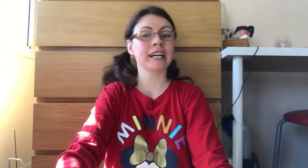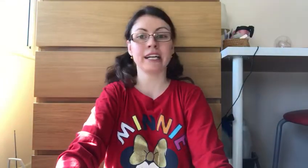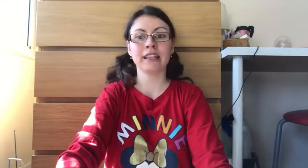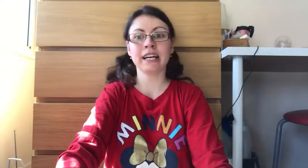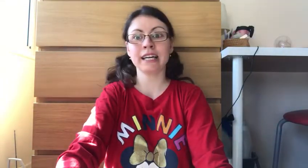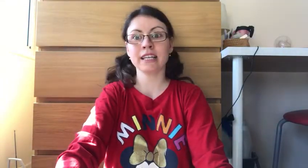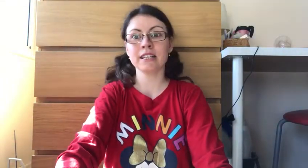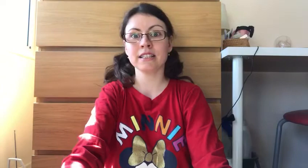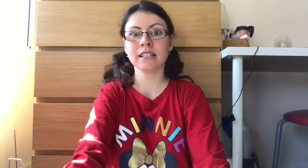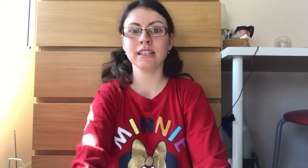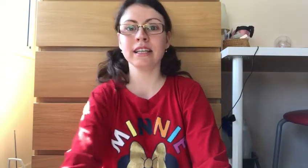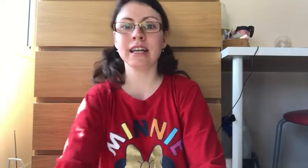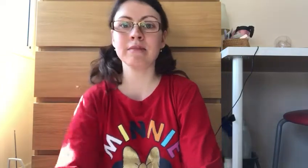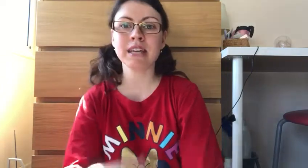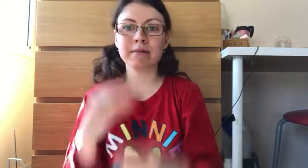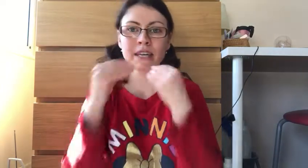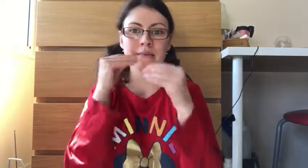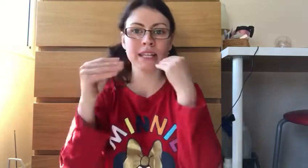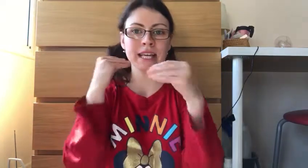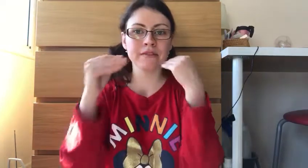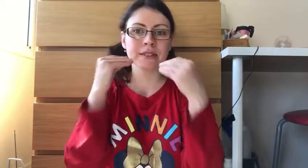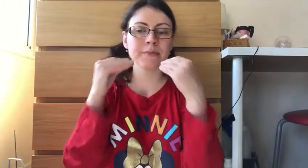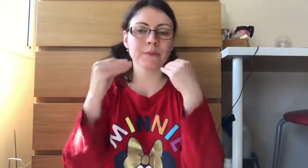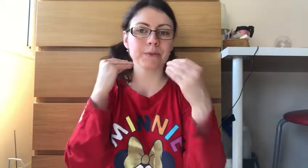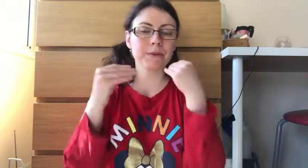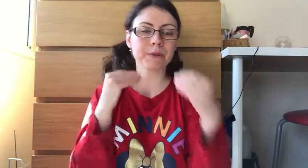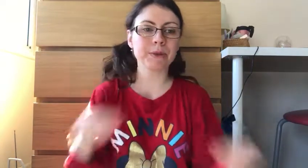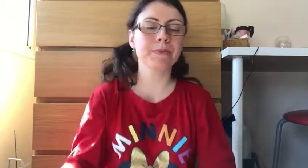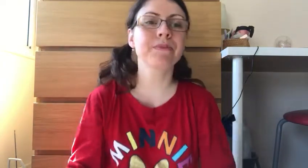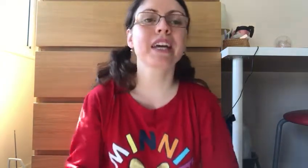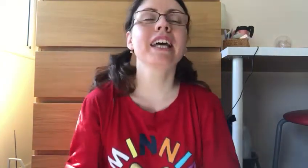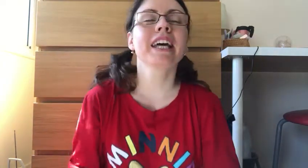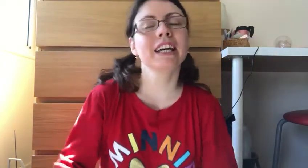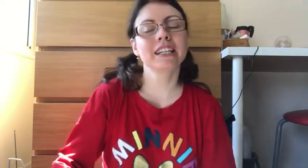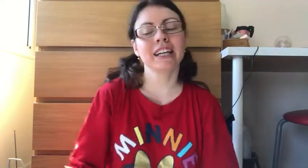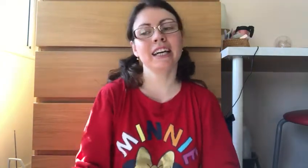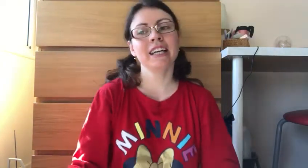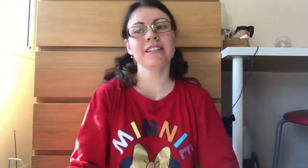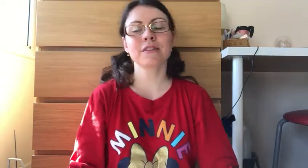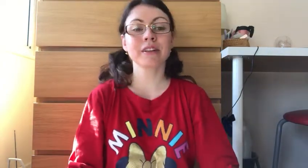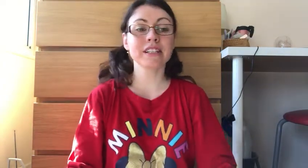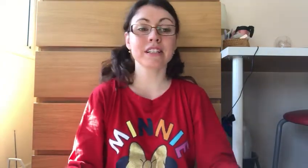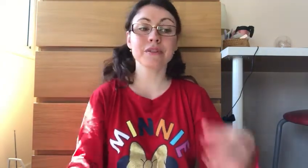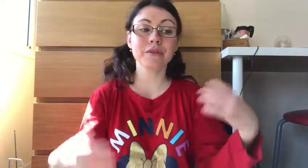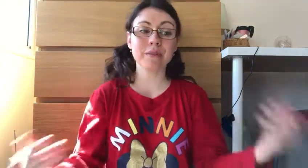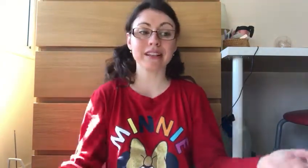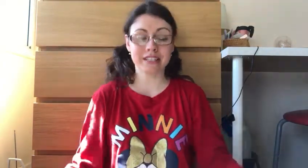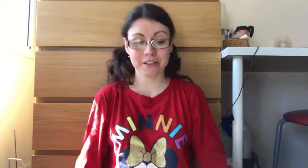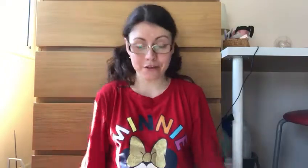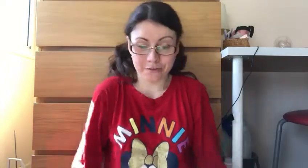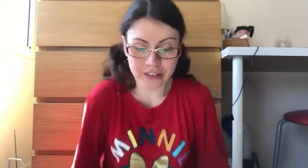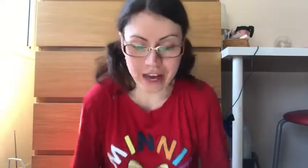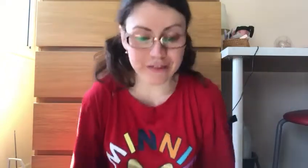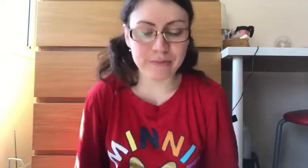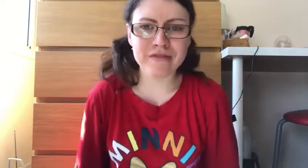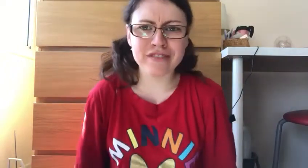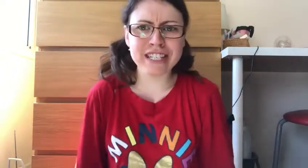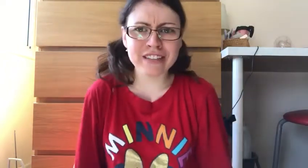they like eating yummy, yummy, yummy leaves. Okay so we're going to start off with pandas. So you have to be really